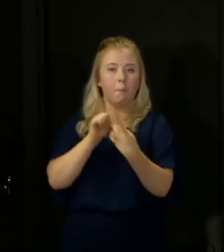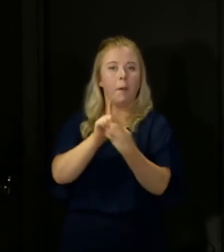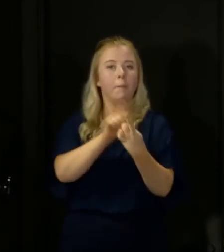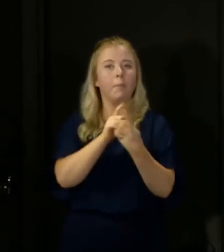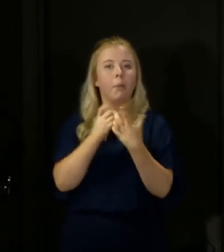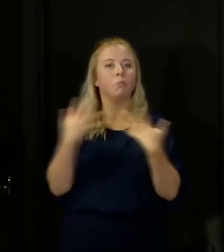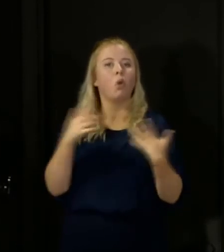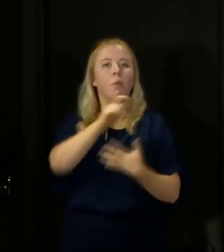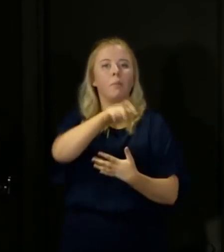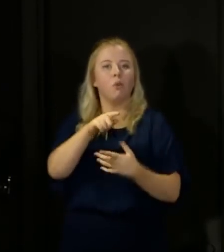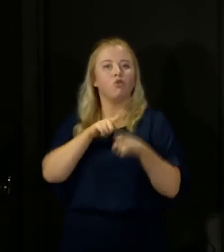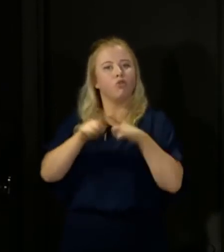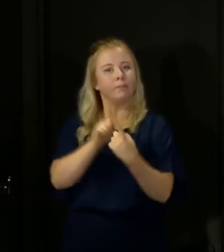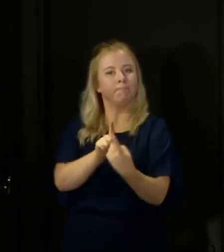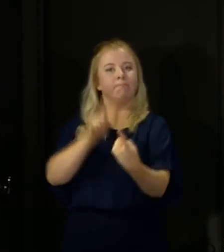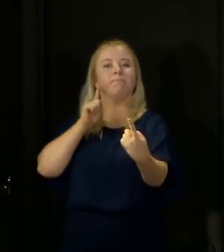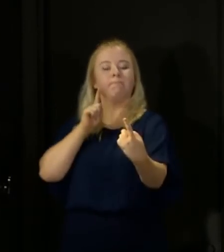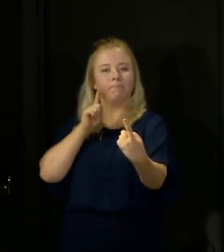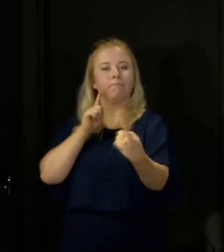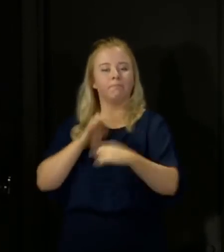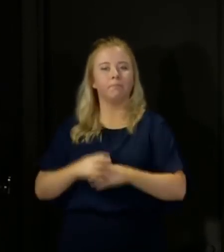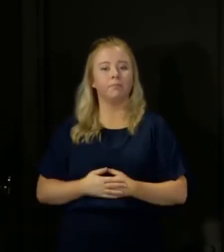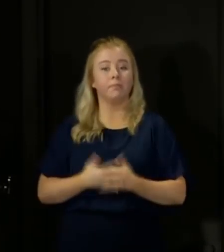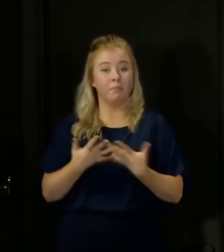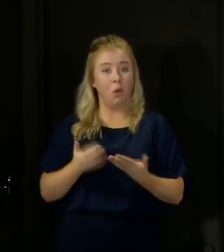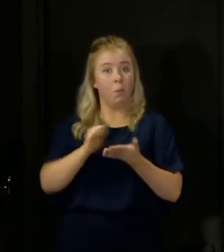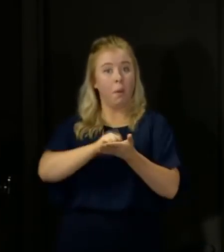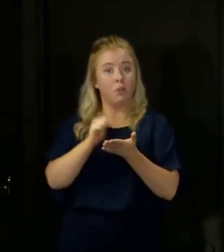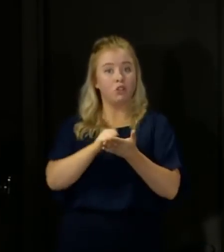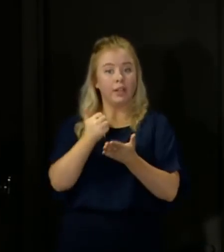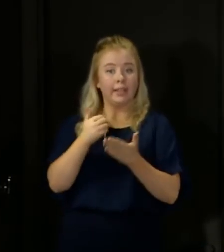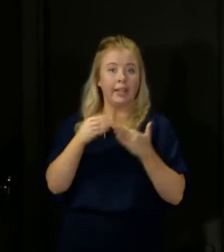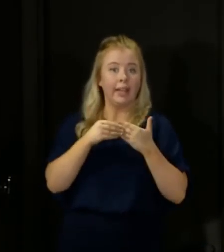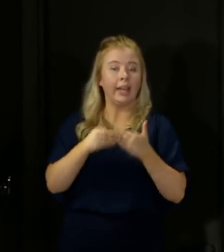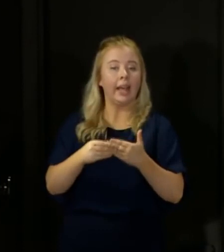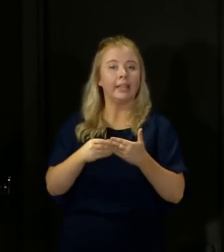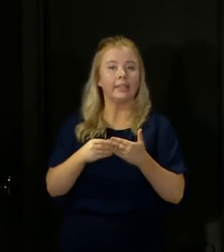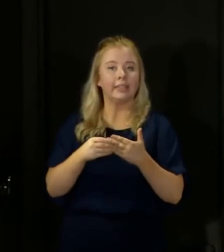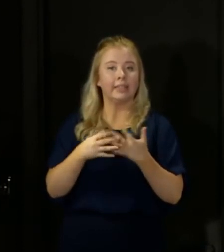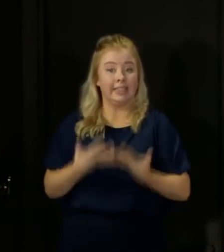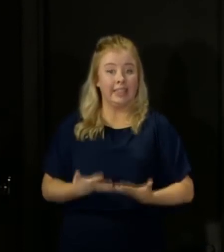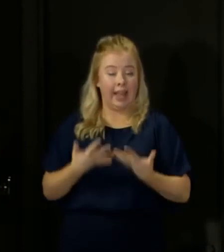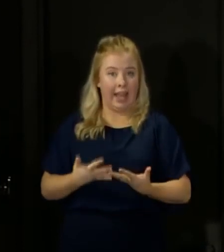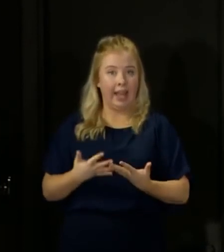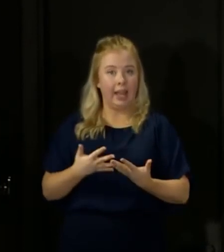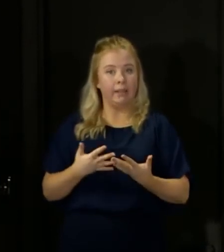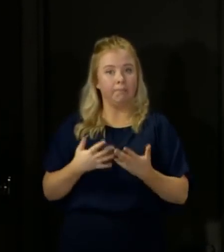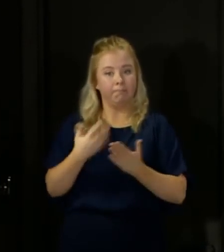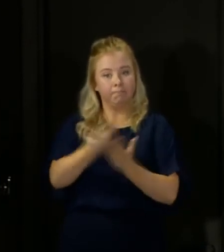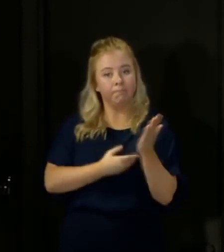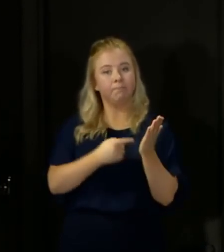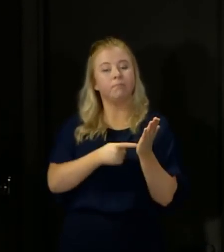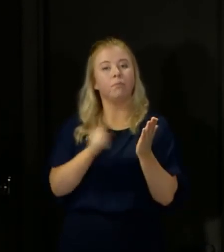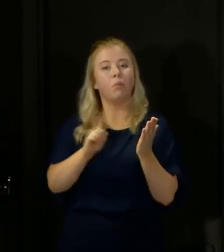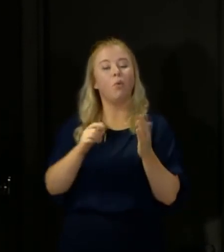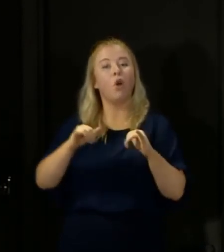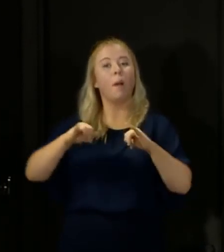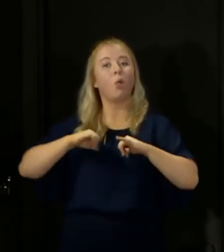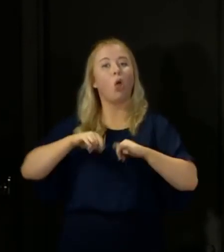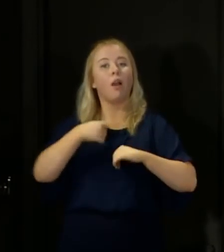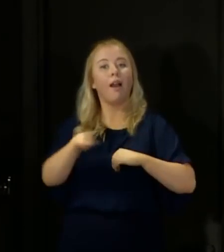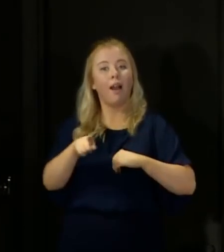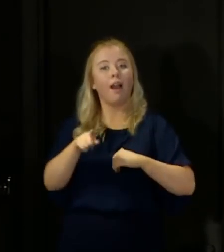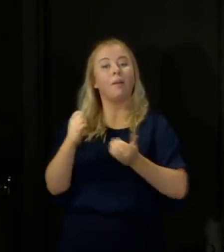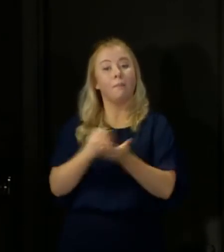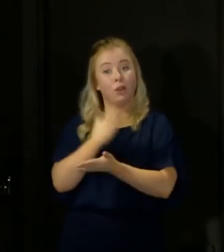possible. And we are publishing guidance today, I think we have published it this morning, for employers making clear that